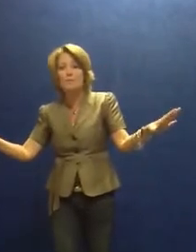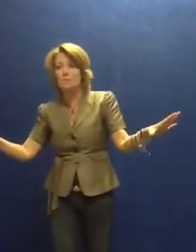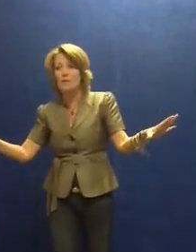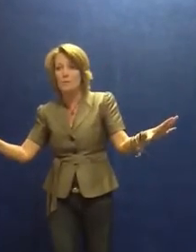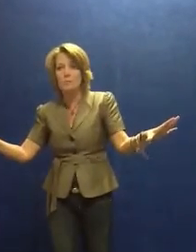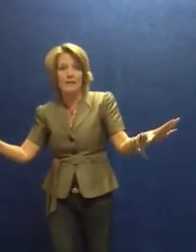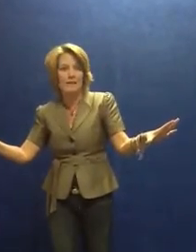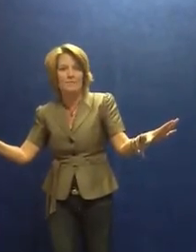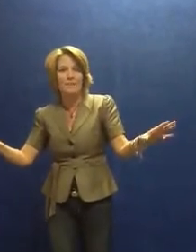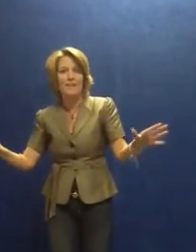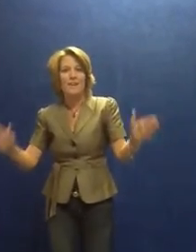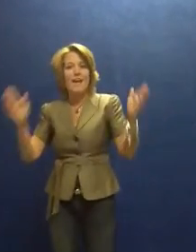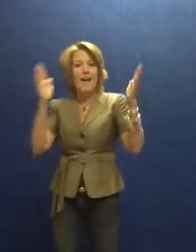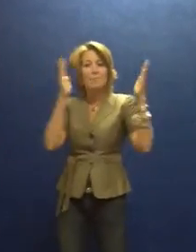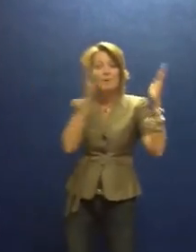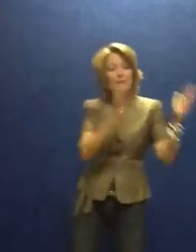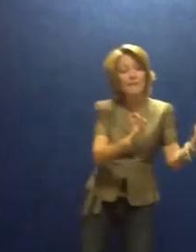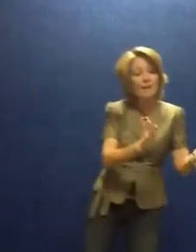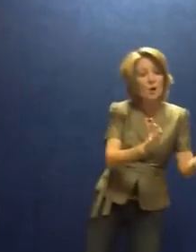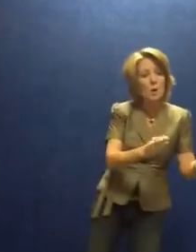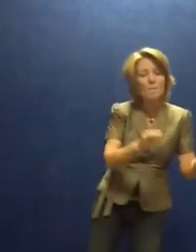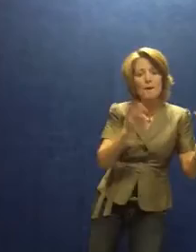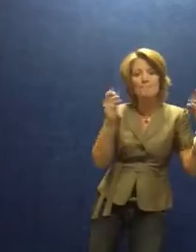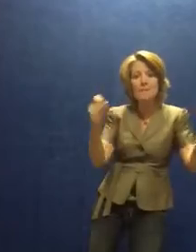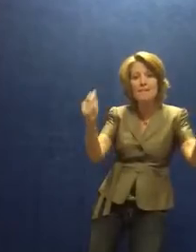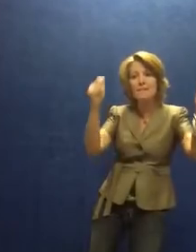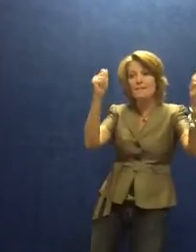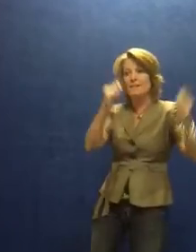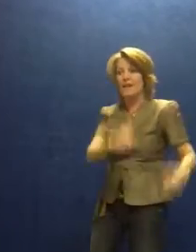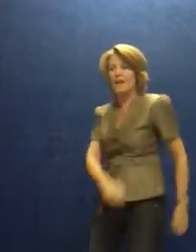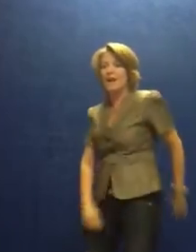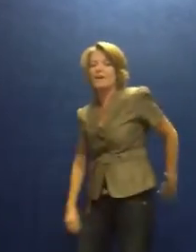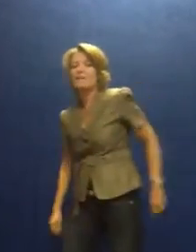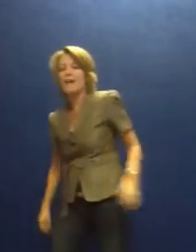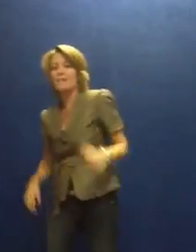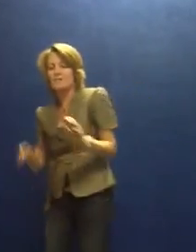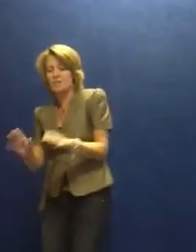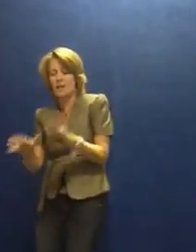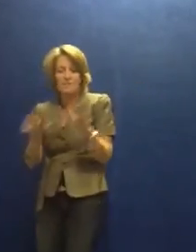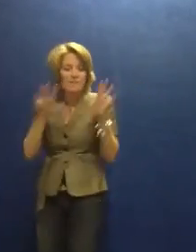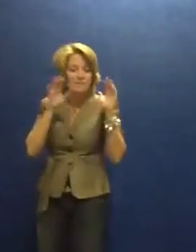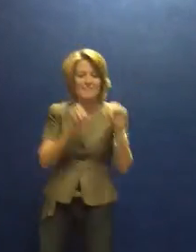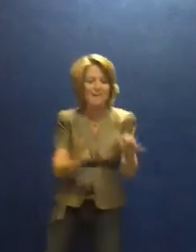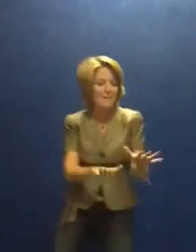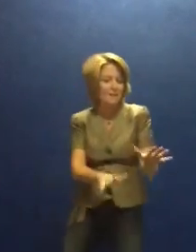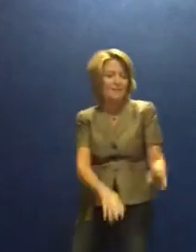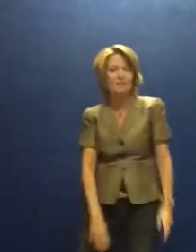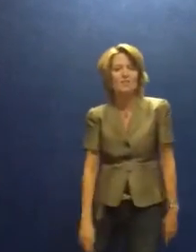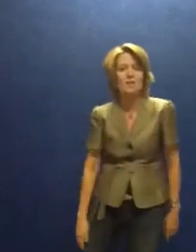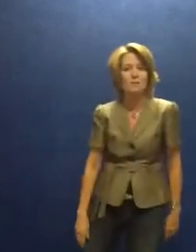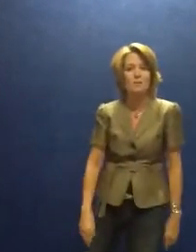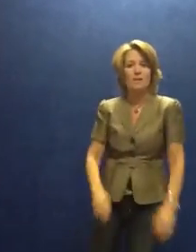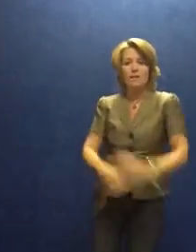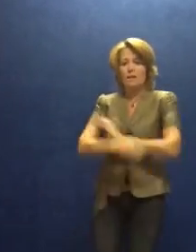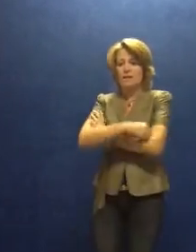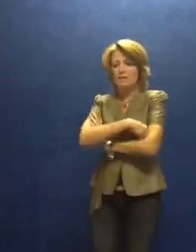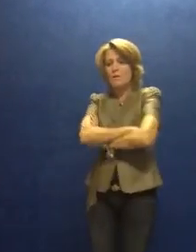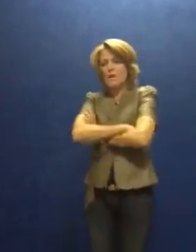the Play-Doh plan. And when they got home, immediately, Uncle Adam and Michelle sat down at the kitchen table. He goes, Okay,